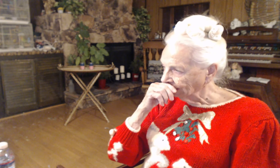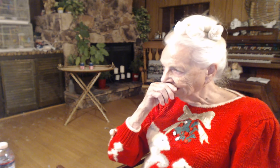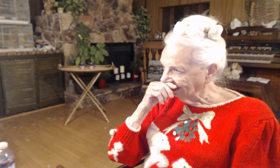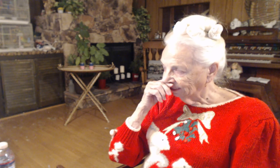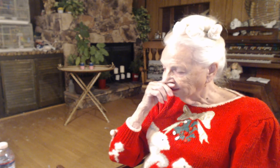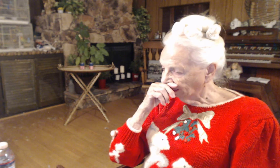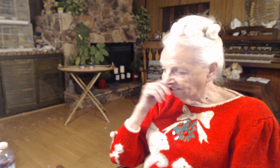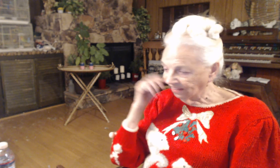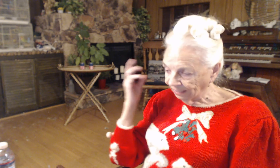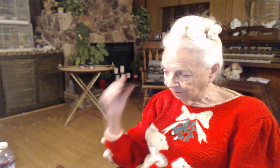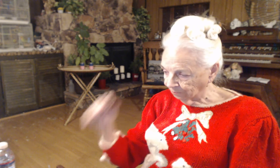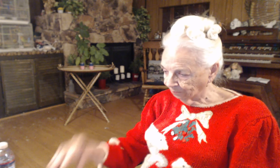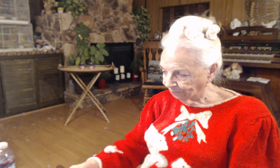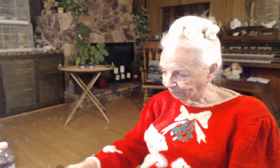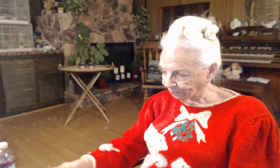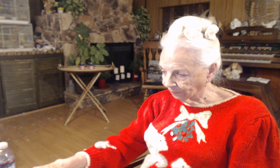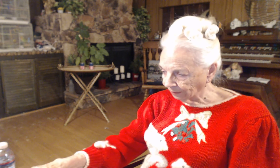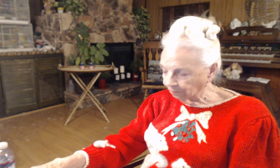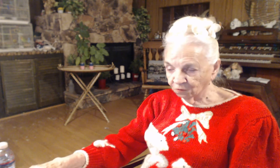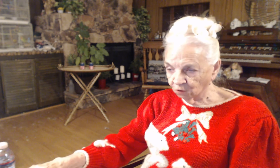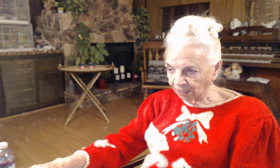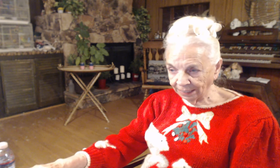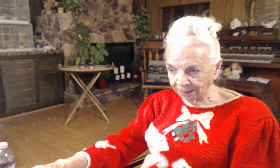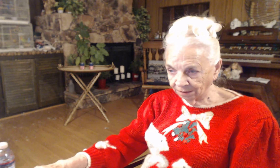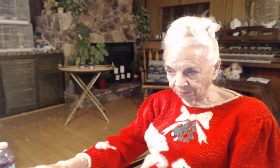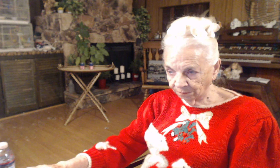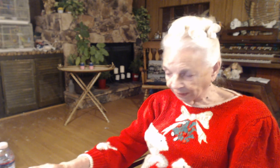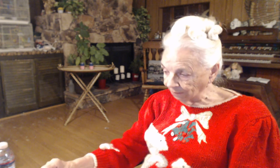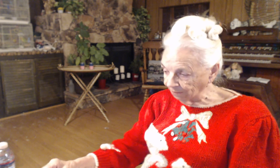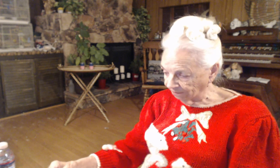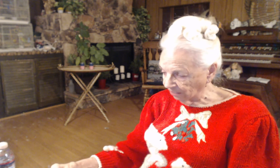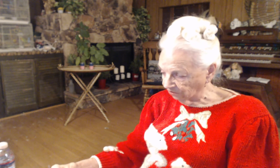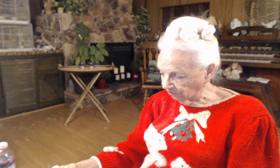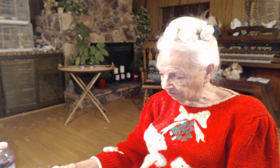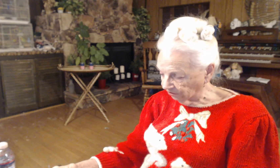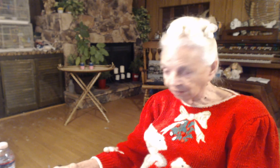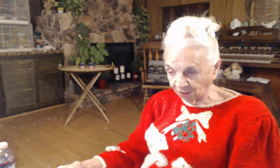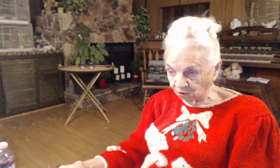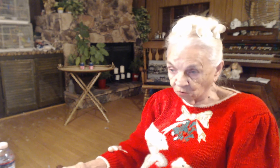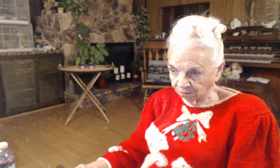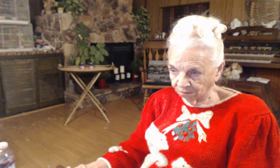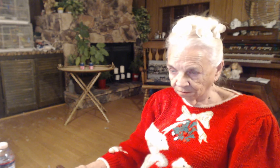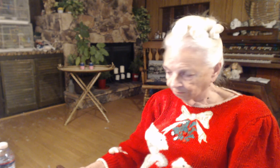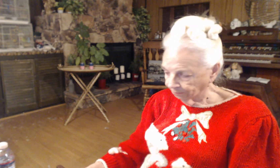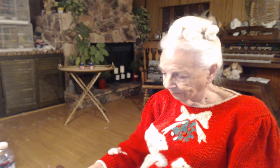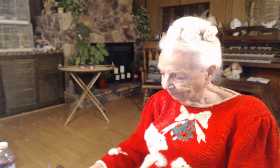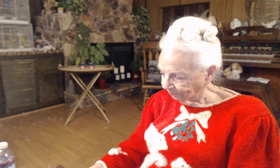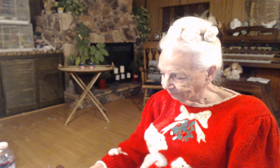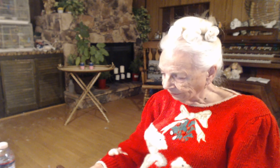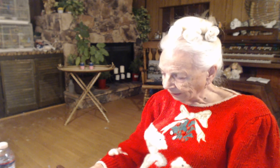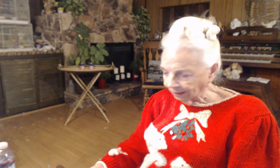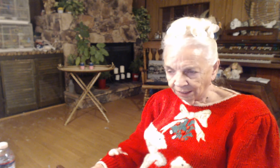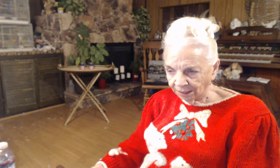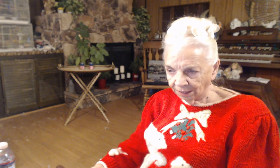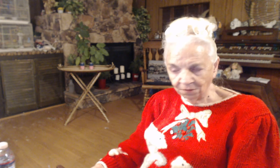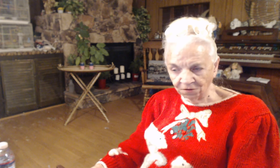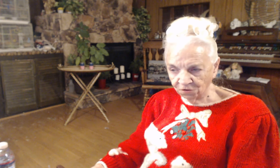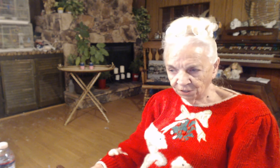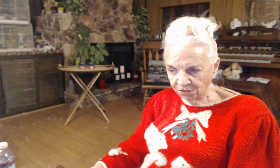And then. Before I became an evangelist on my own. In the streets of